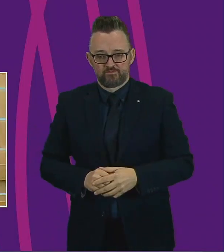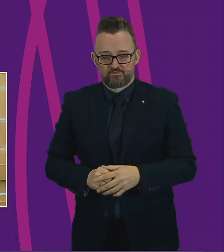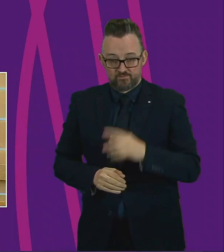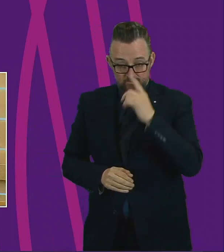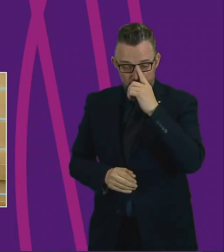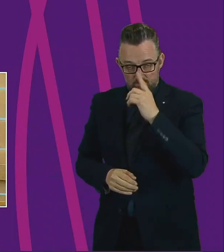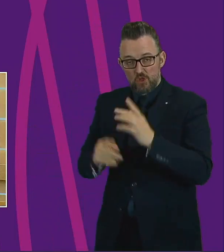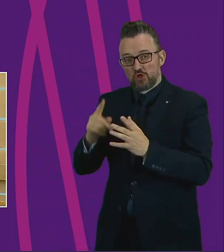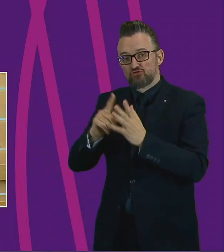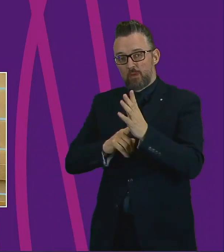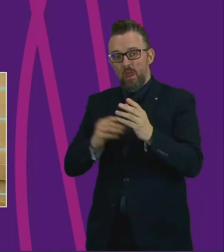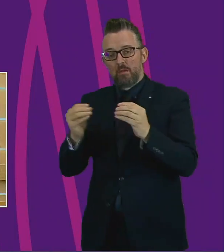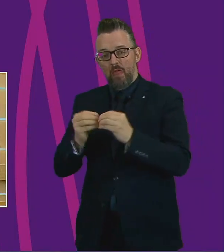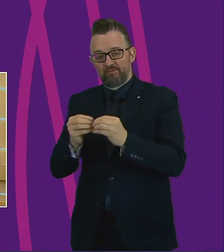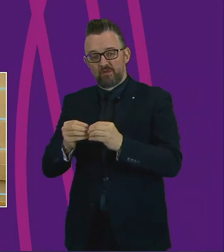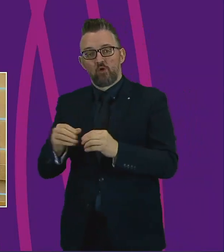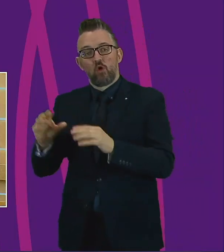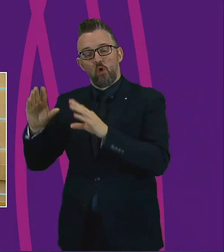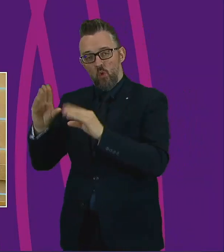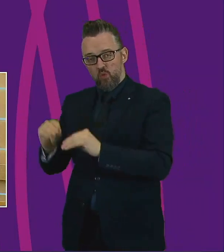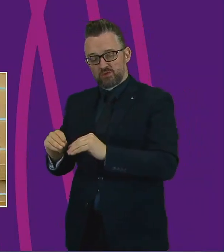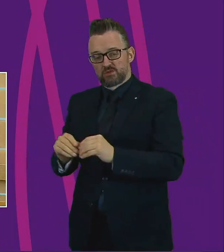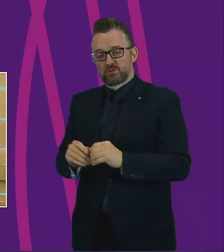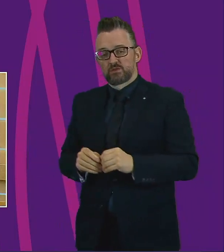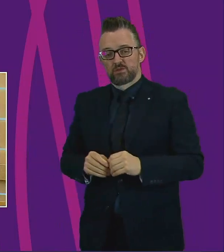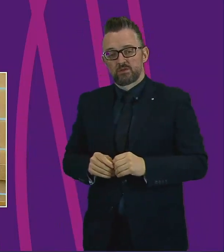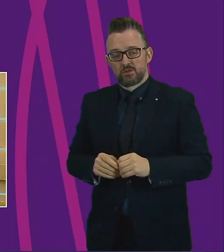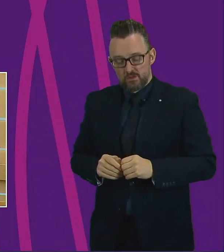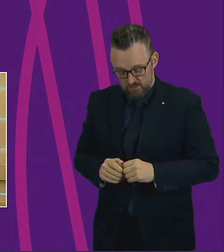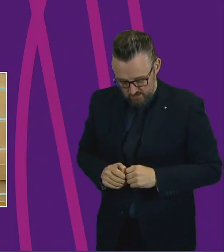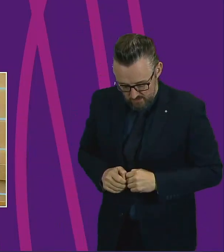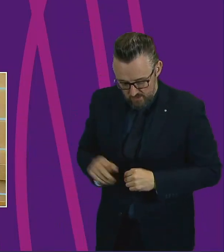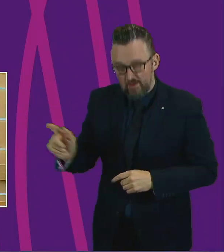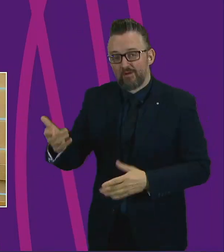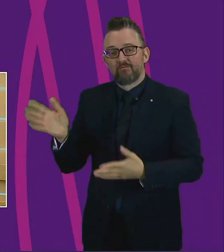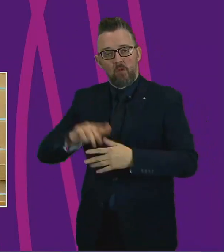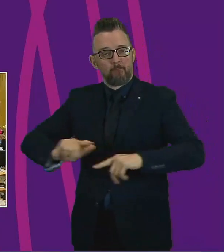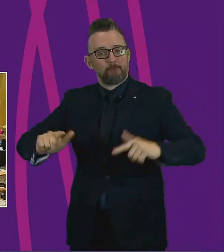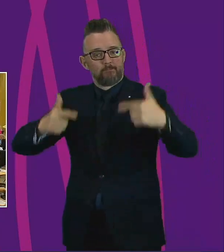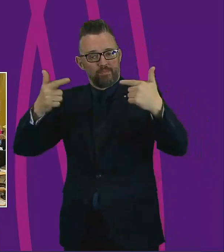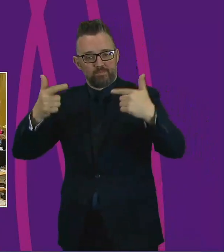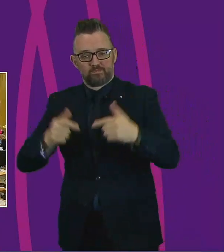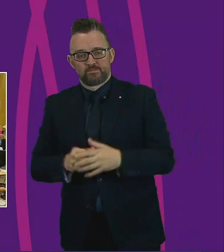Jeremy Balfour to close to the Conservatives. Mr Balfour is contributing remotely. Mr Balfour, please.